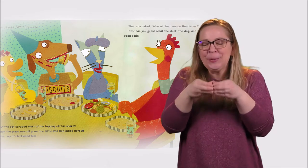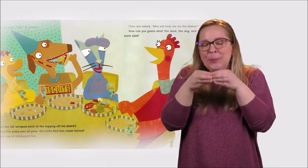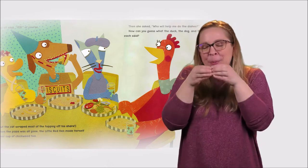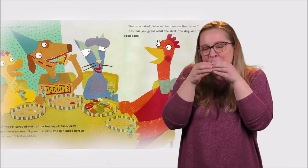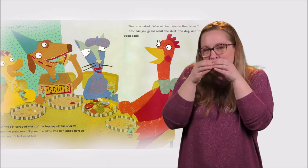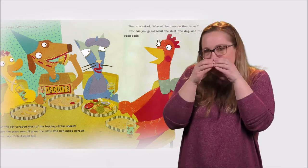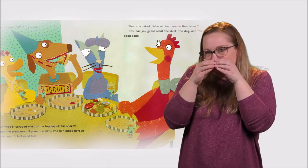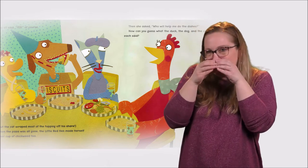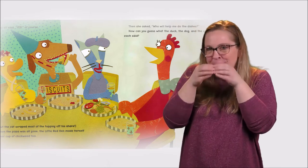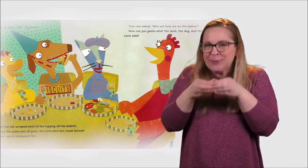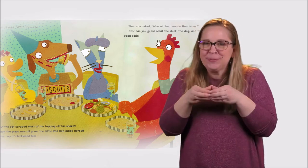tea.